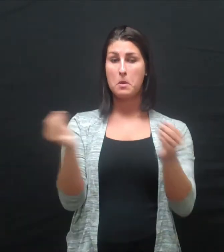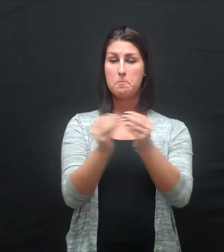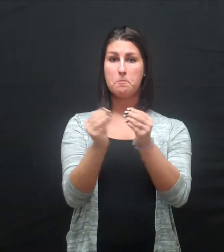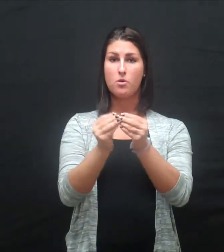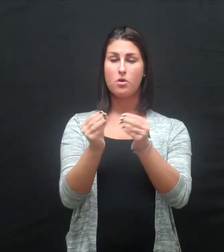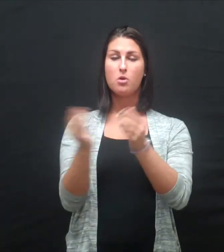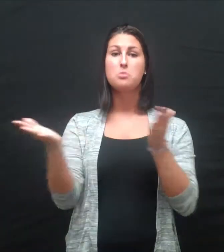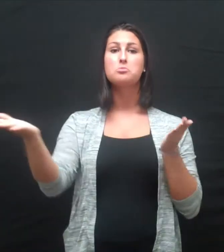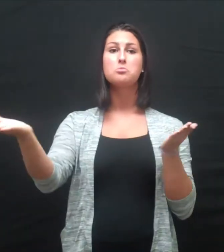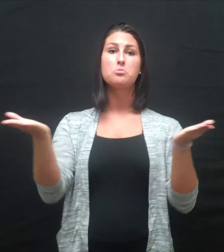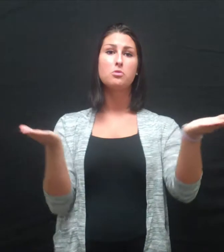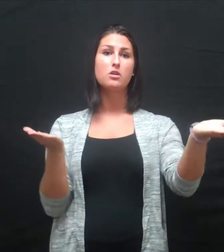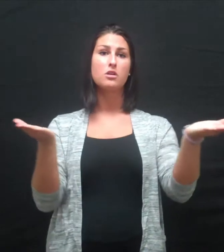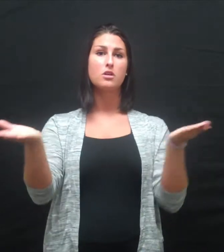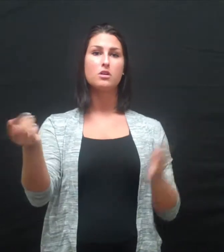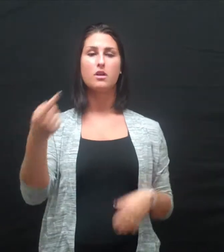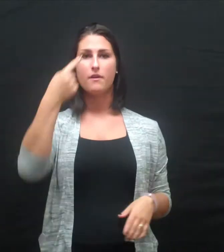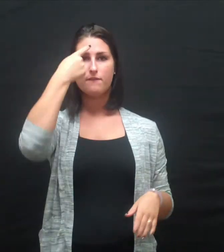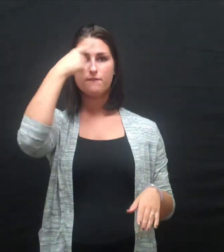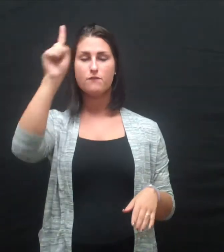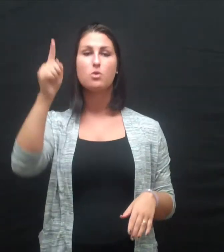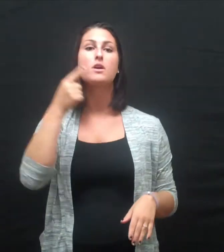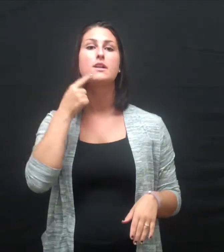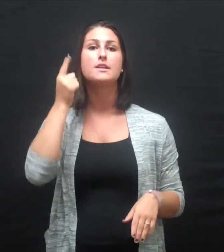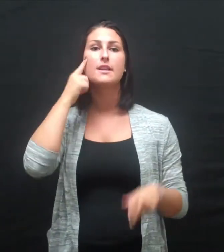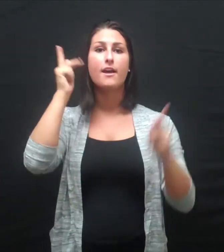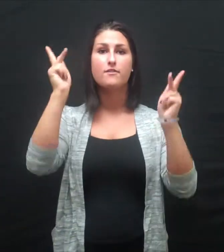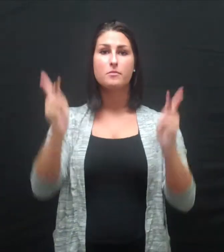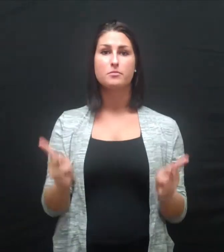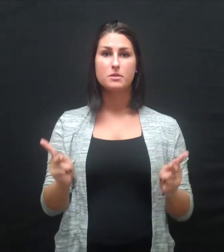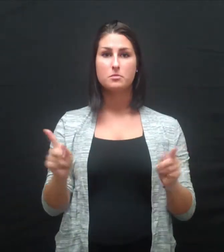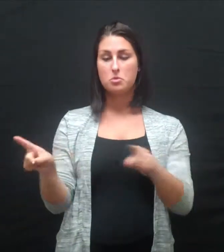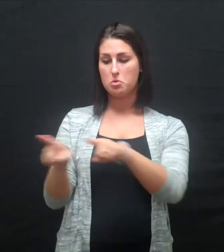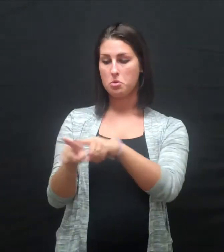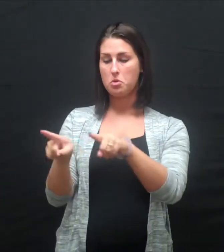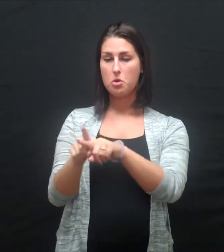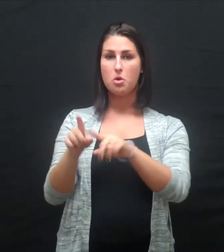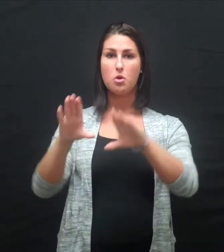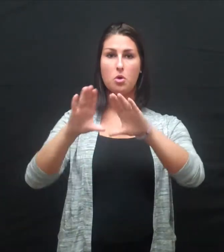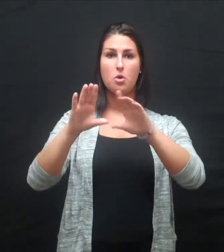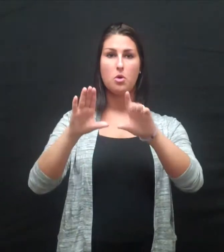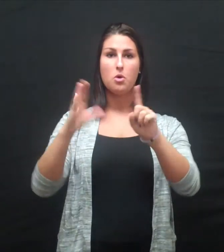address any extra services that a deaf client or a culturally different client may need.